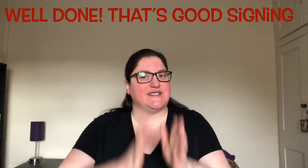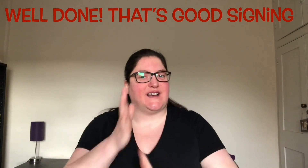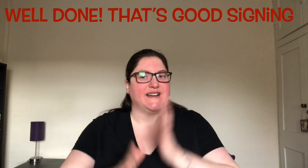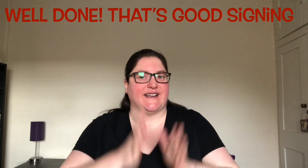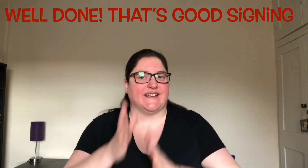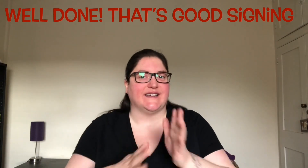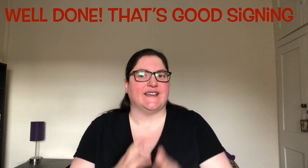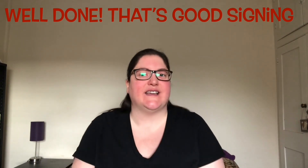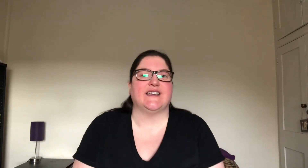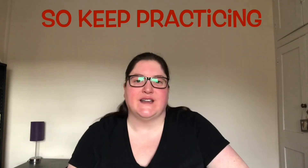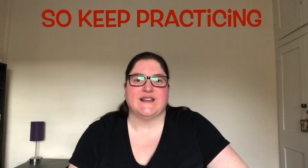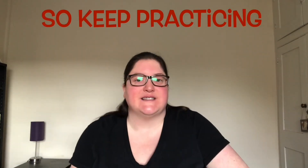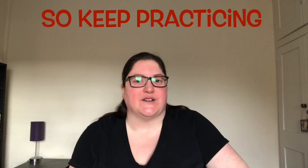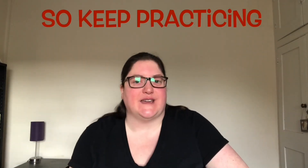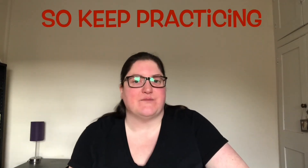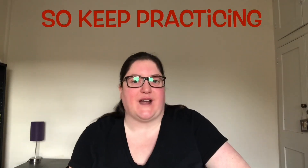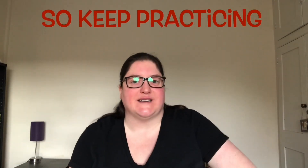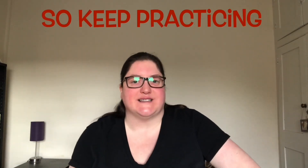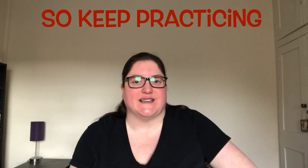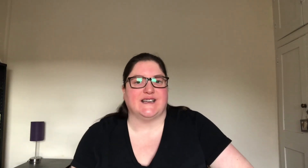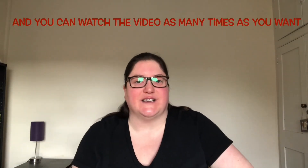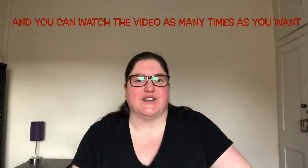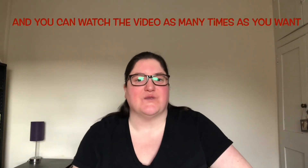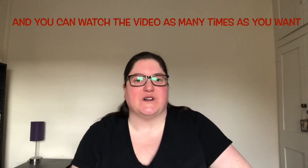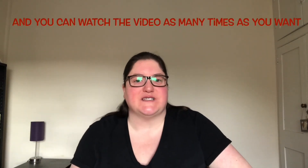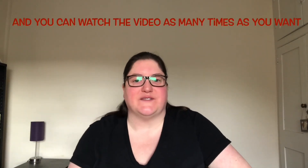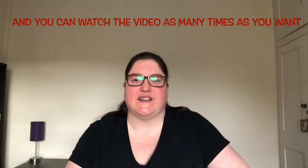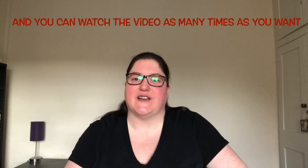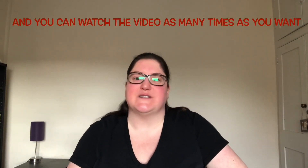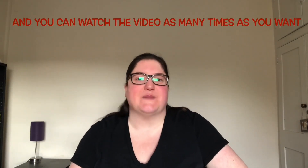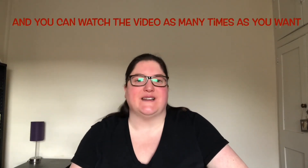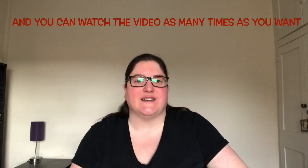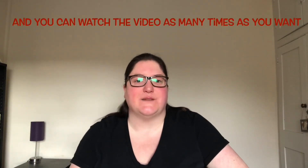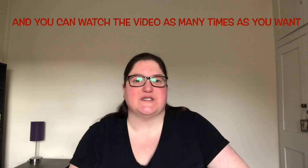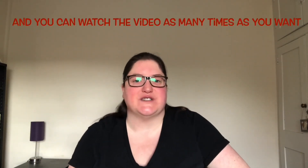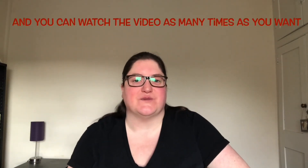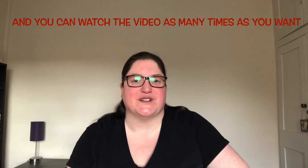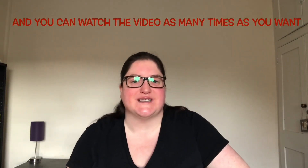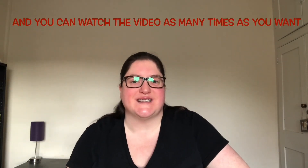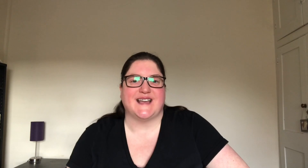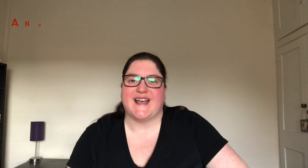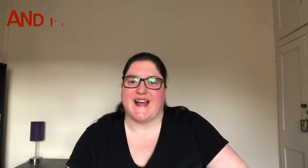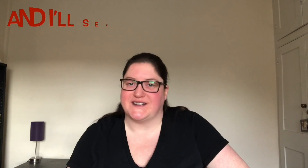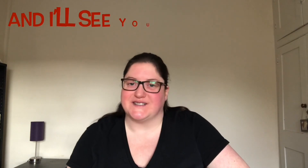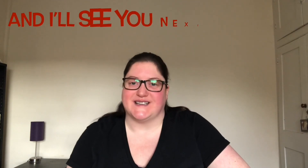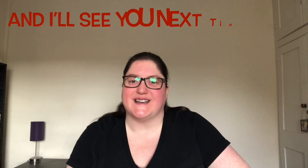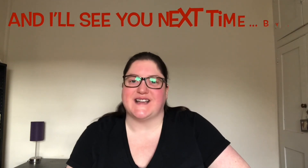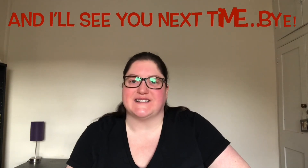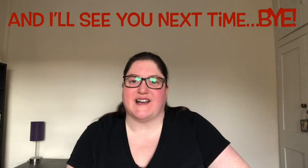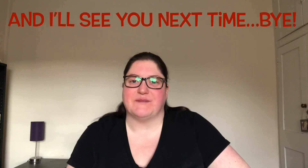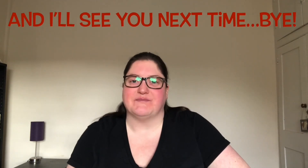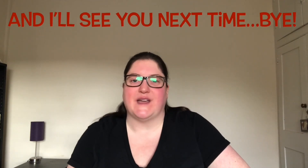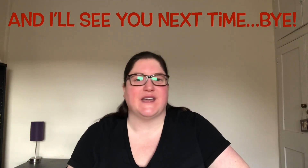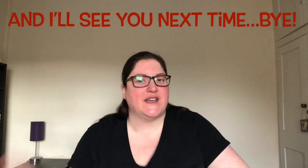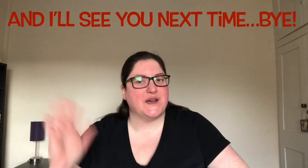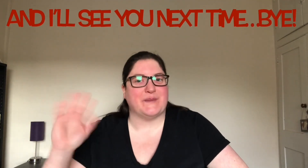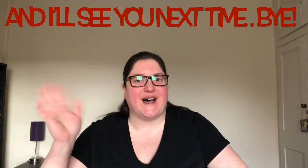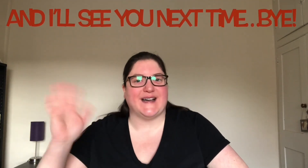signing. So keep practicing and you can watch the video as many times as you want and I'll see you next time. Bye.